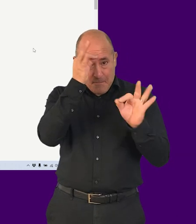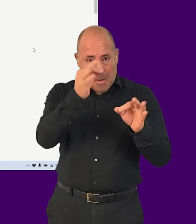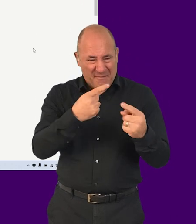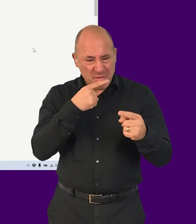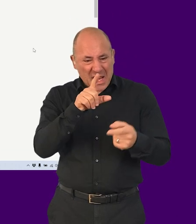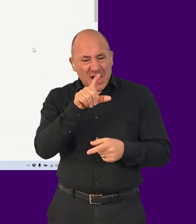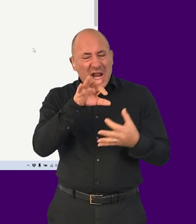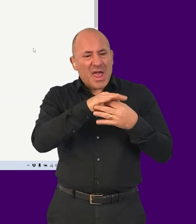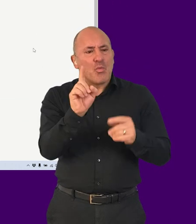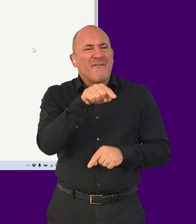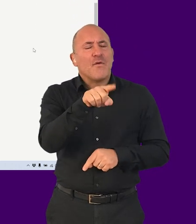to.